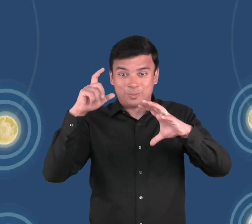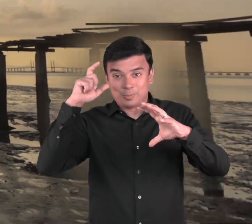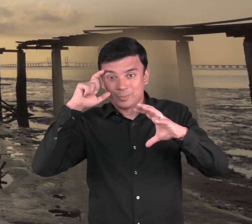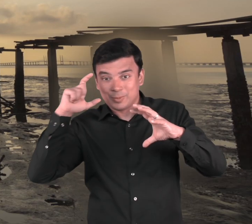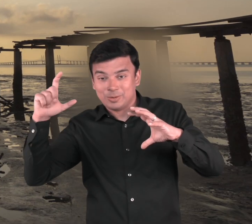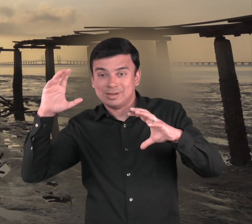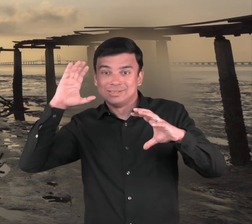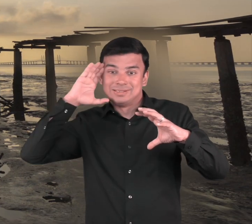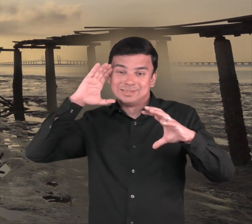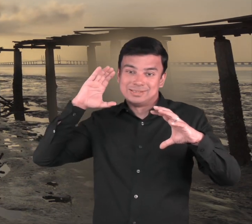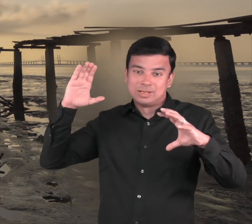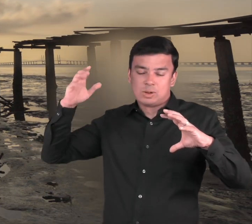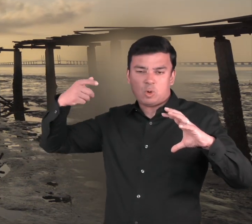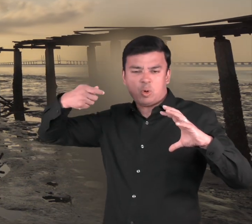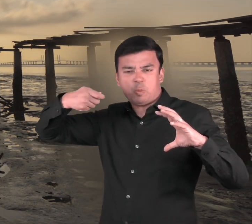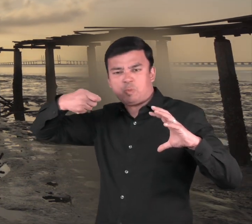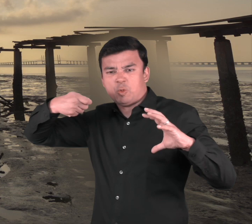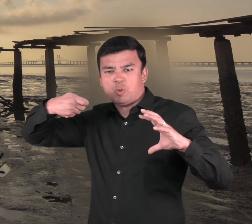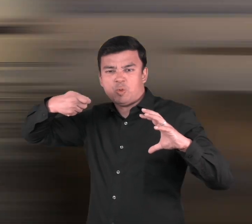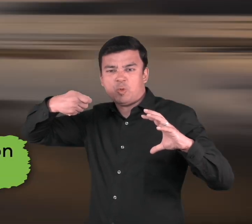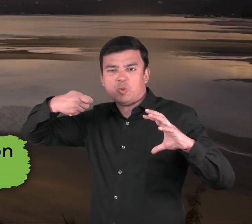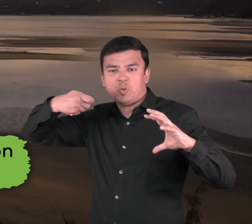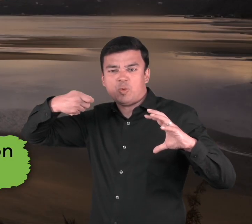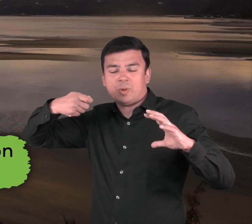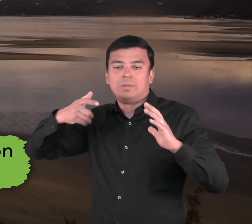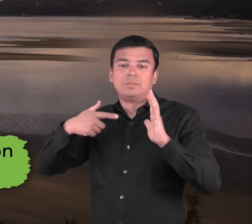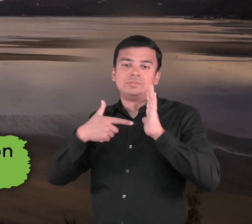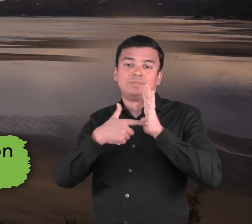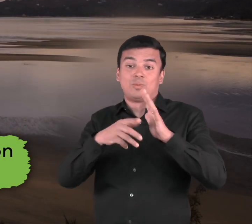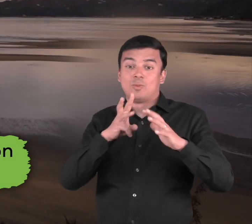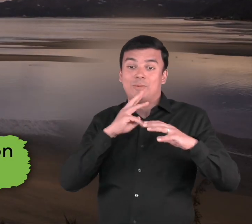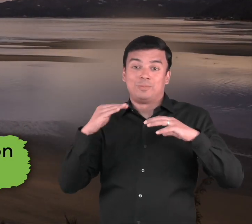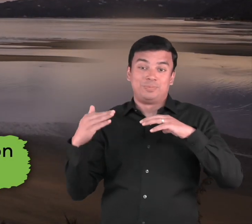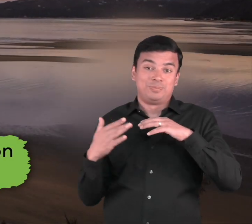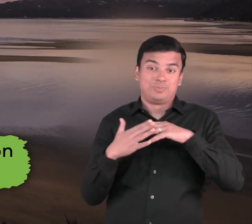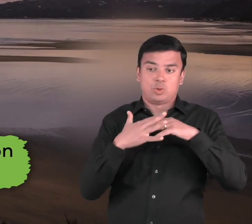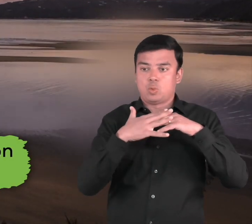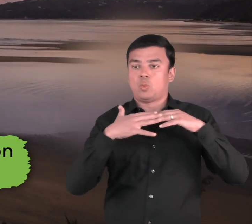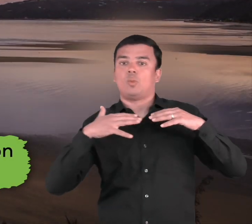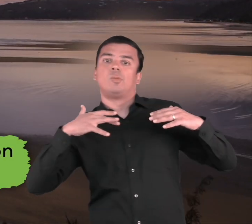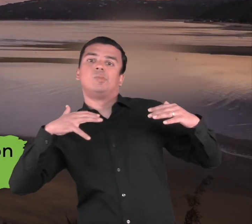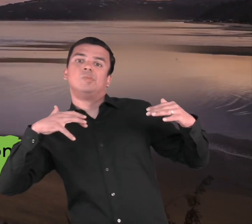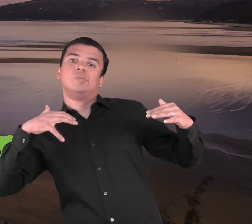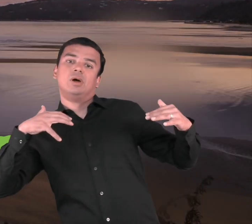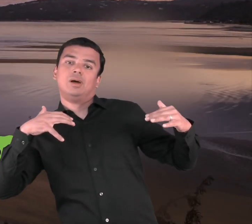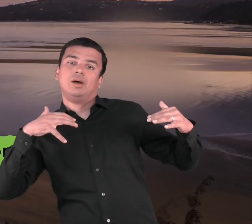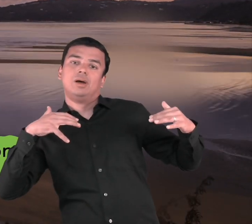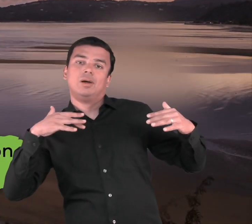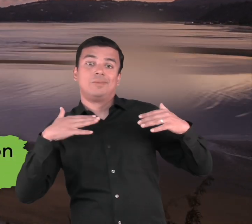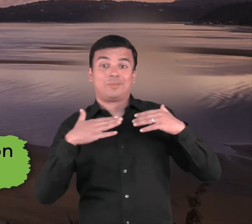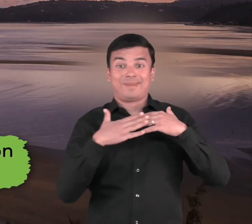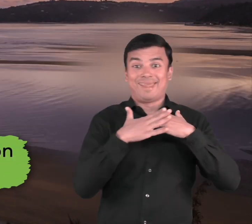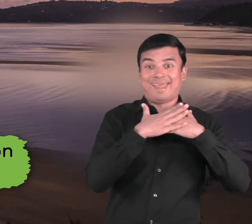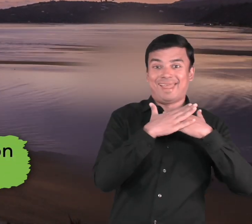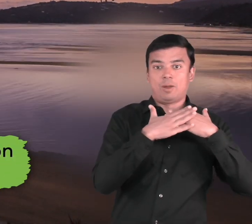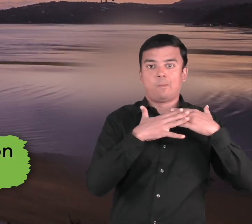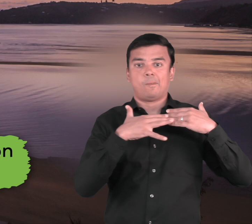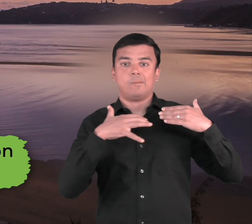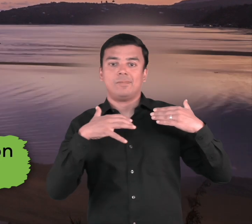are also called tides. And these tides are affected by the moon's location in relation to